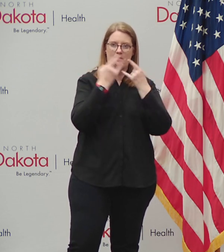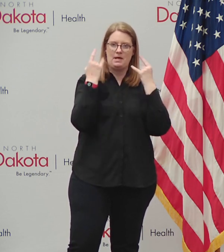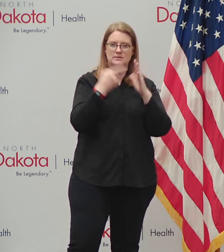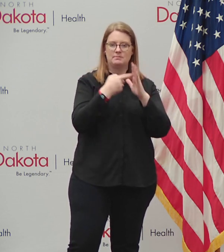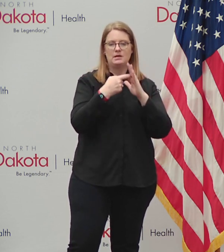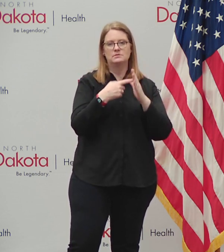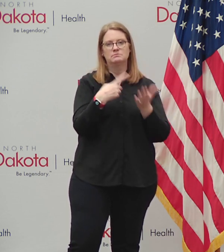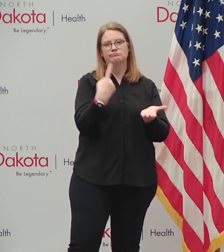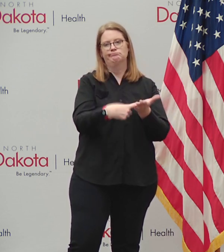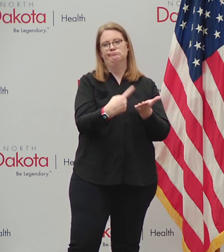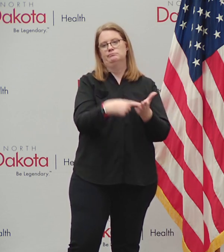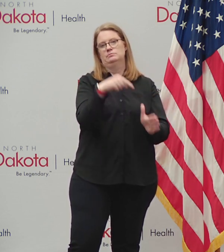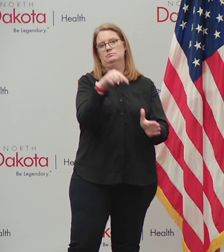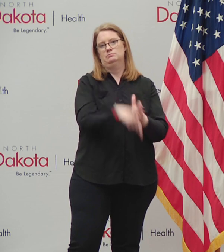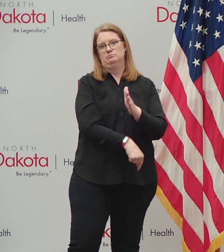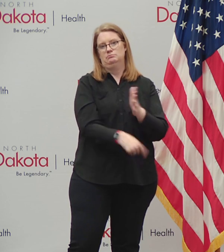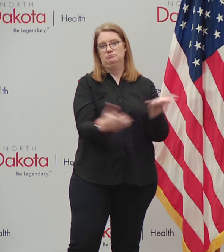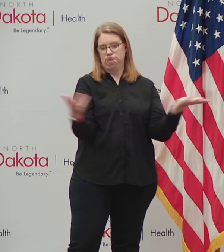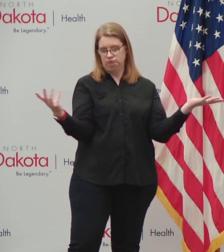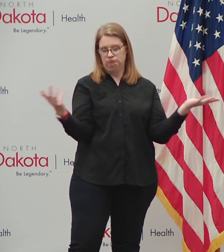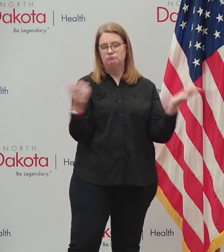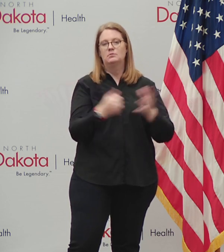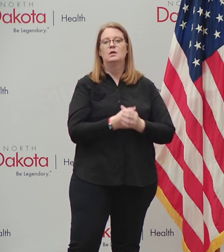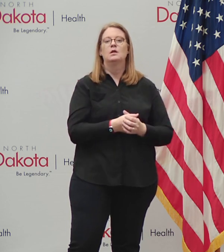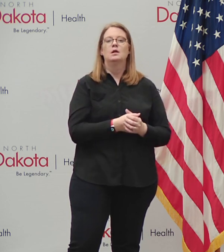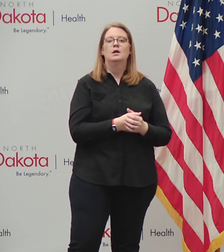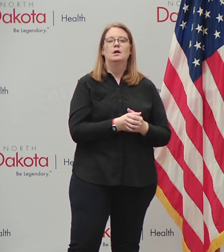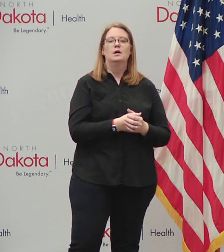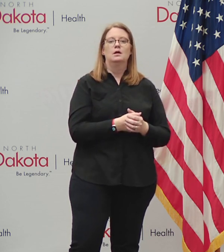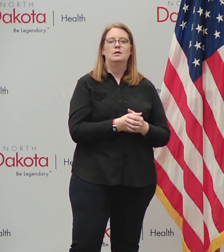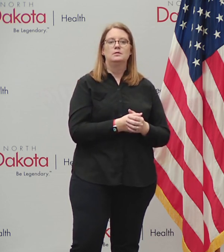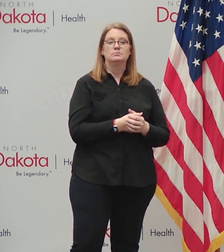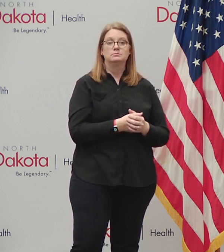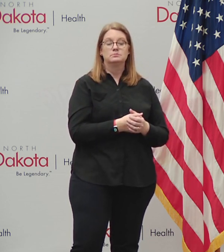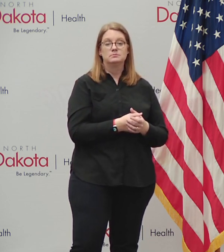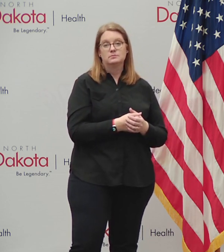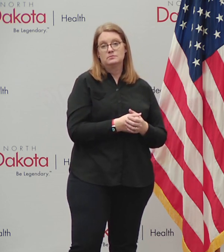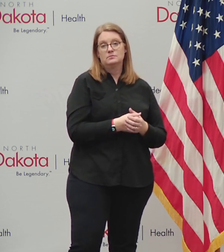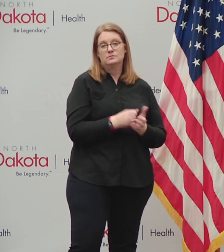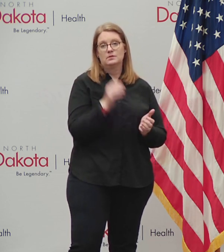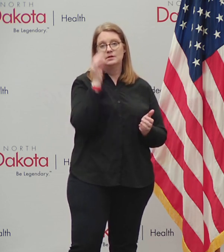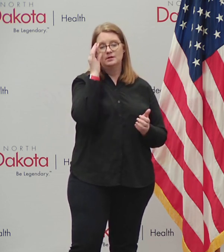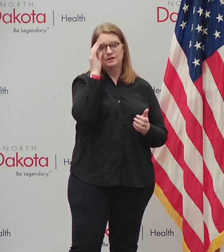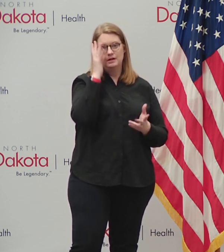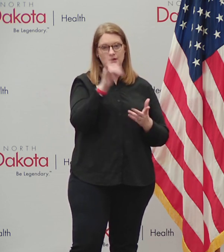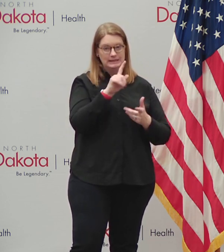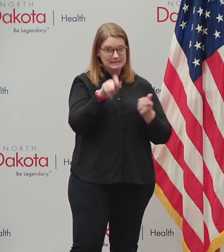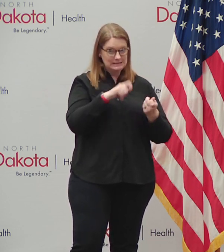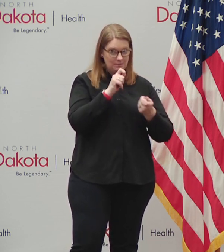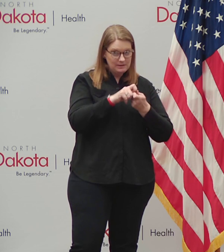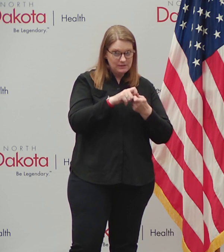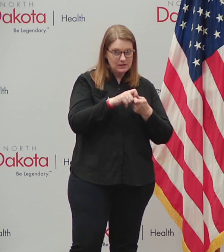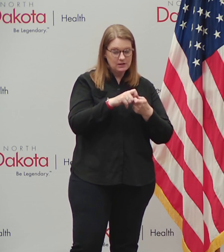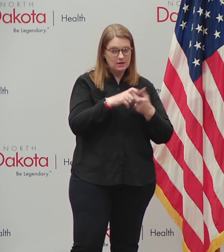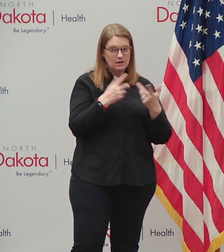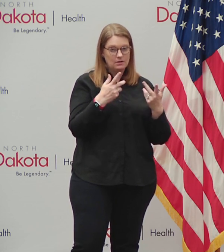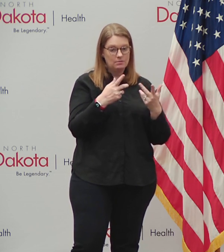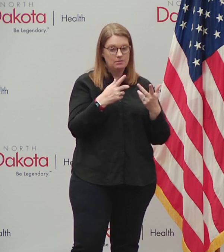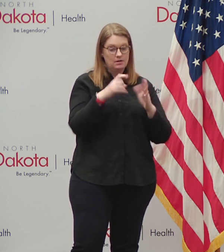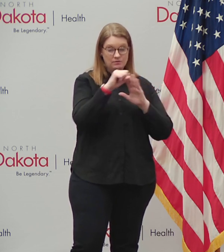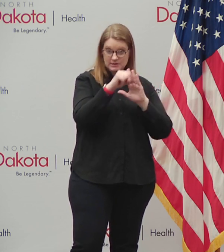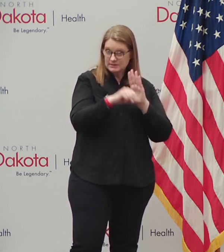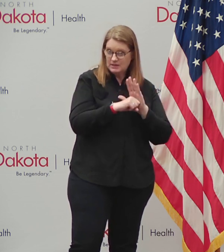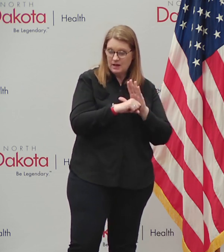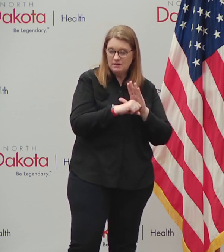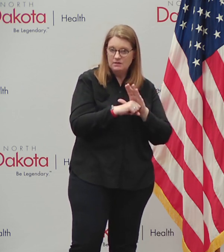we've discussed those at length here. And and what we are seeing, you know, they particularly were saying for a state one, we're